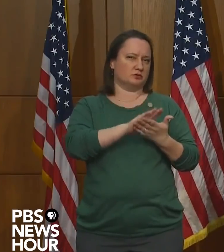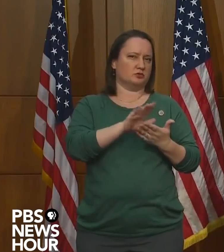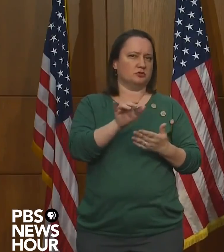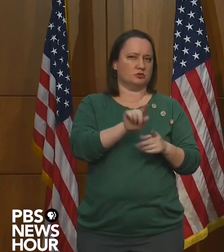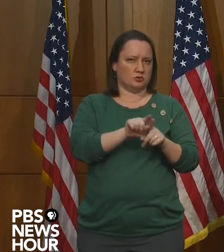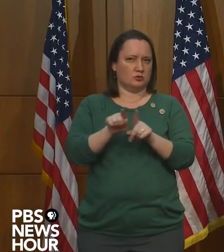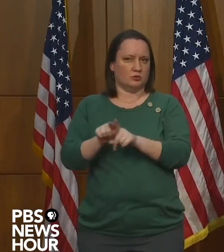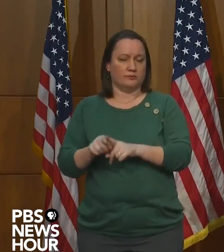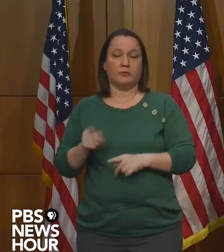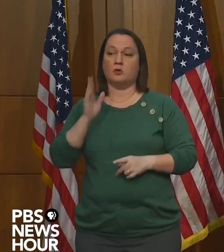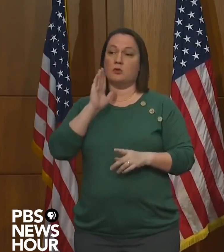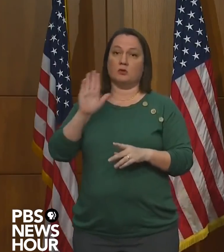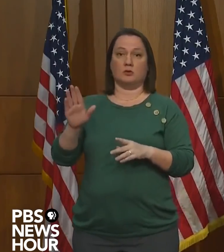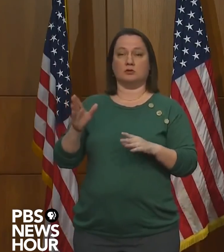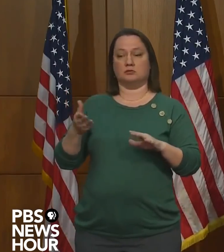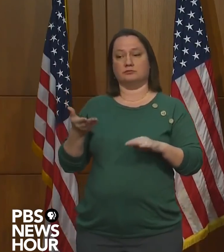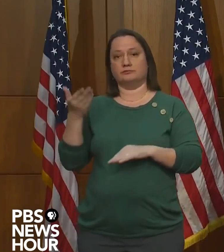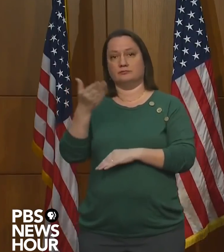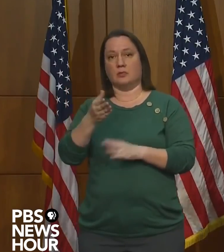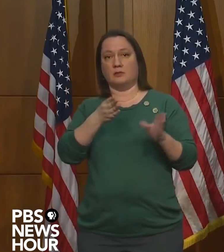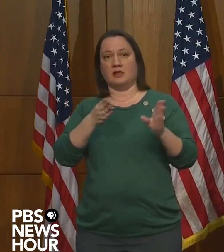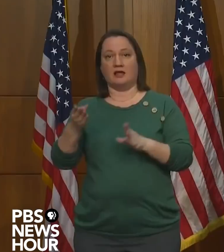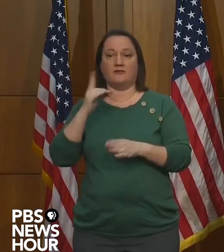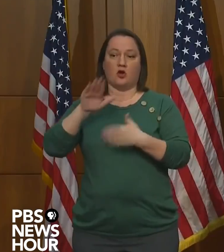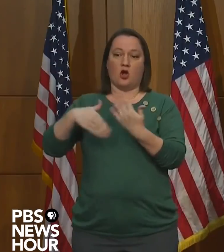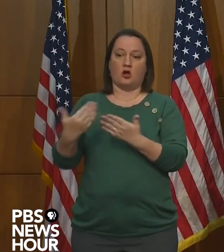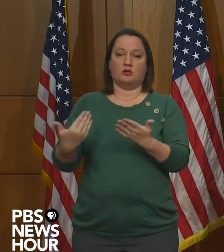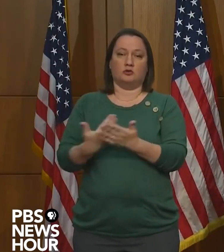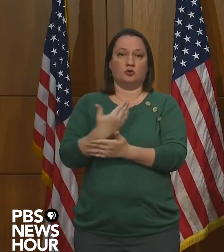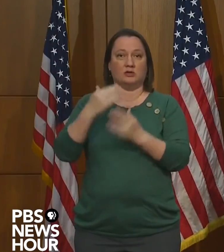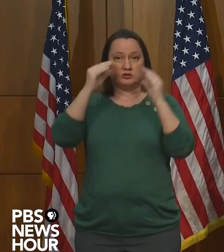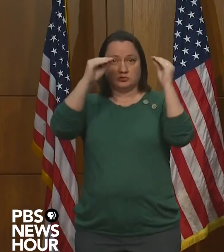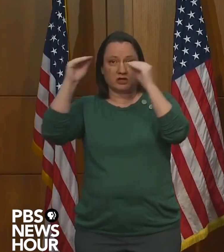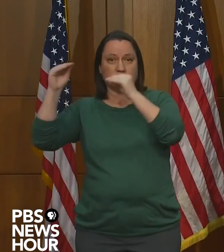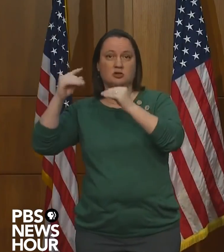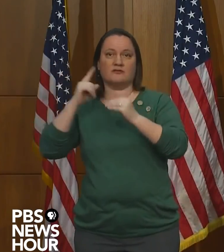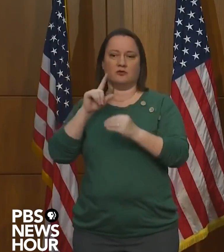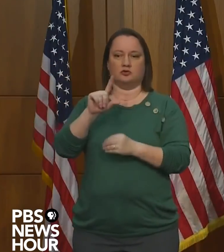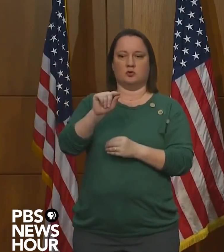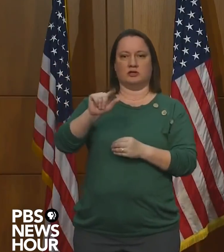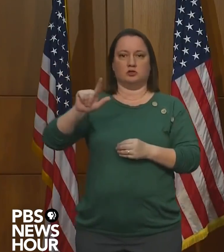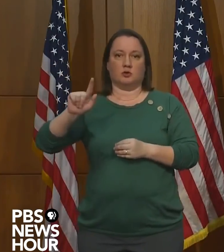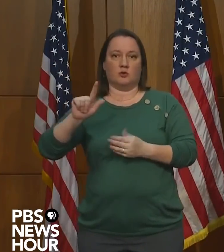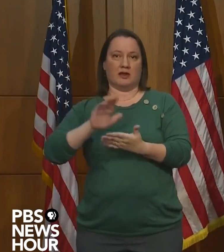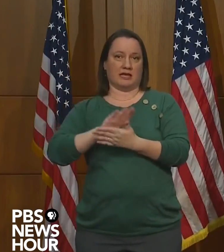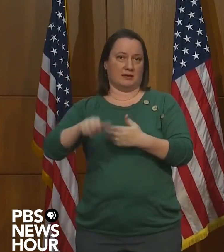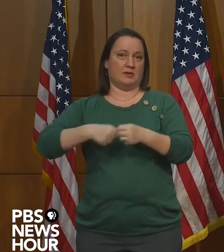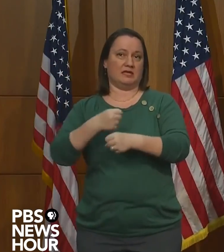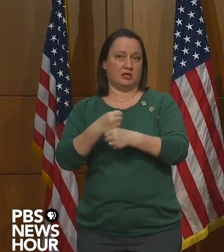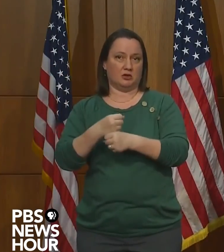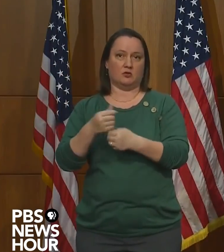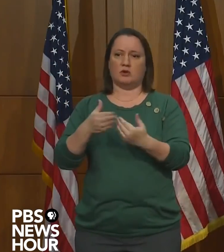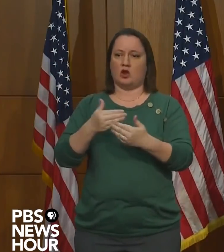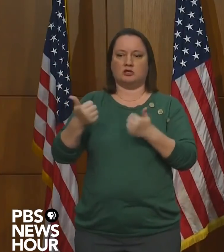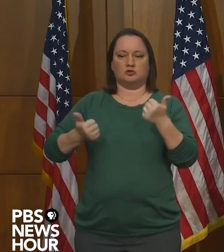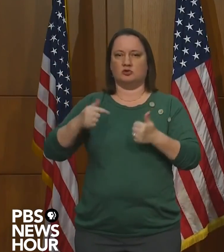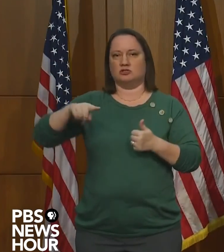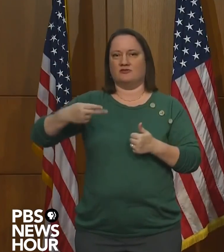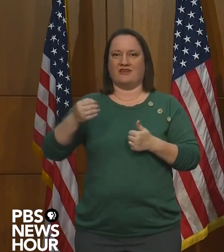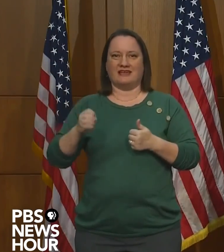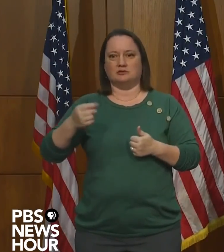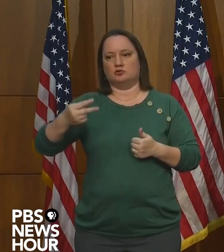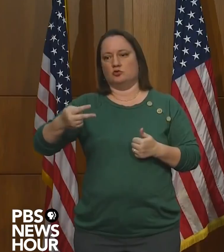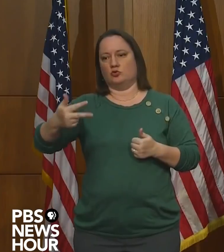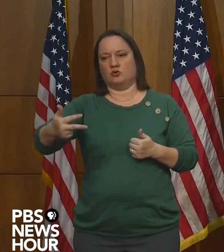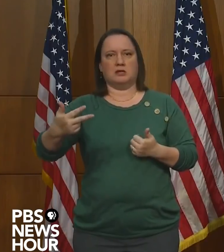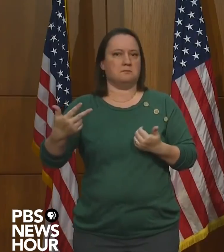plan for providing new instruction for all students in the 2020-2021 academic year, regardless of phase or their operational status of the